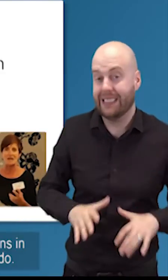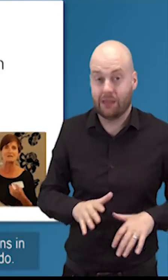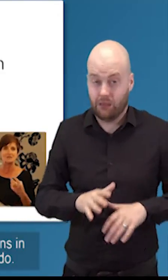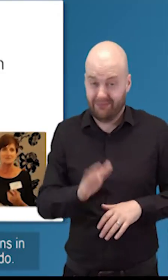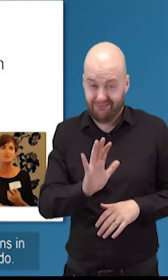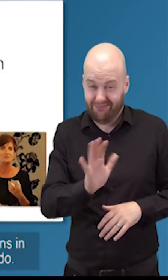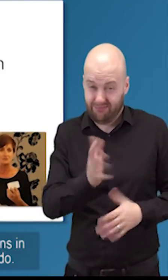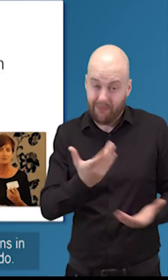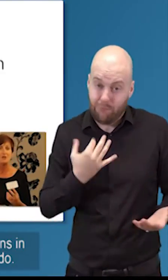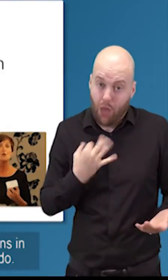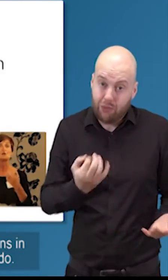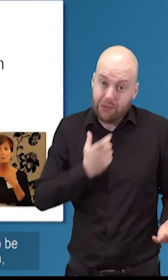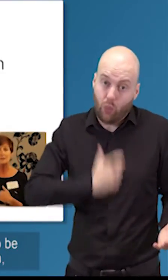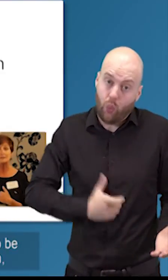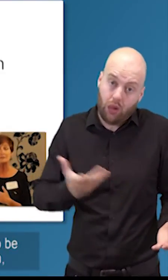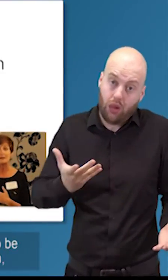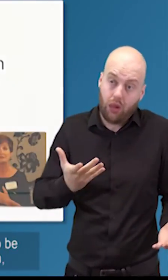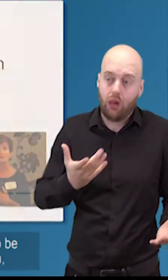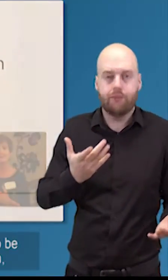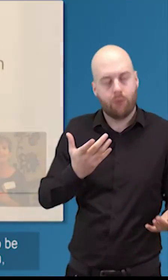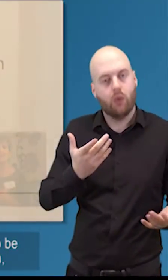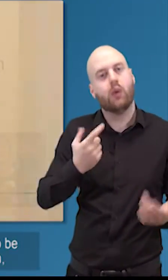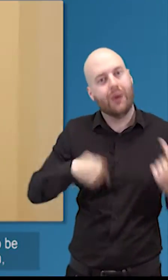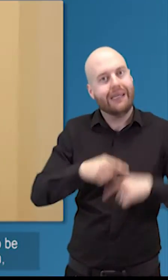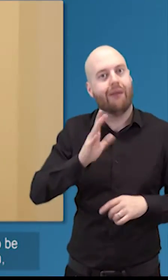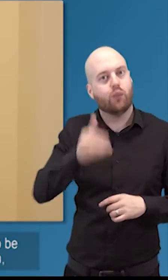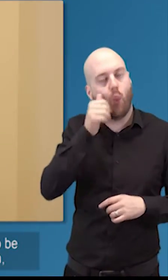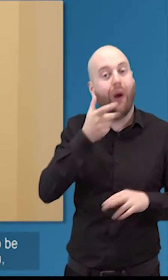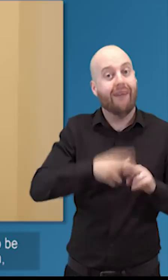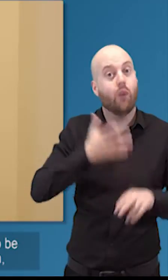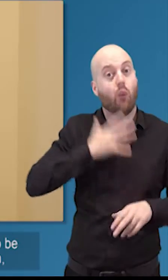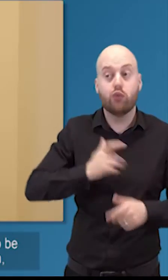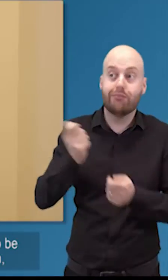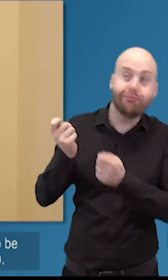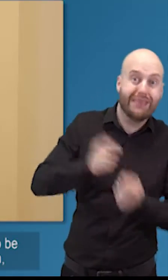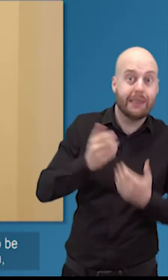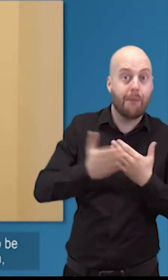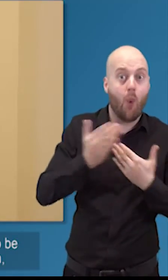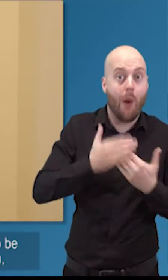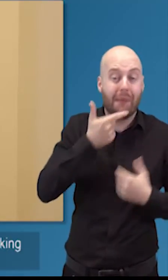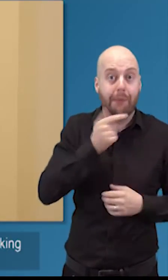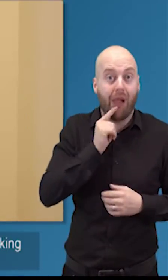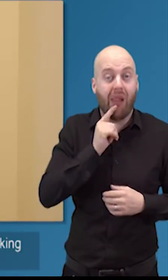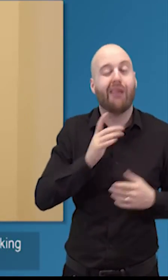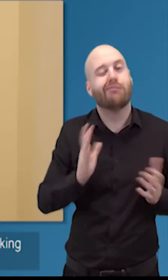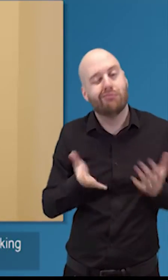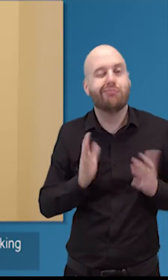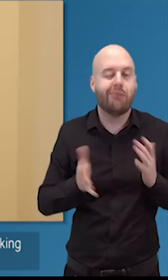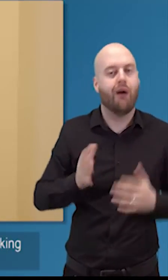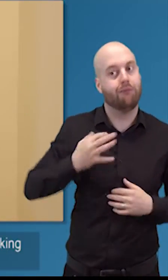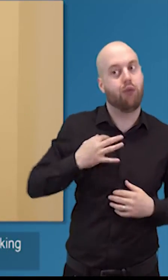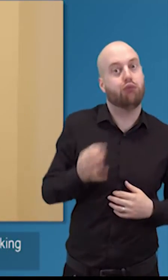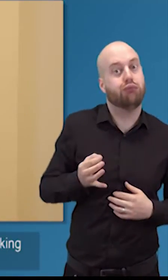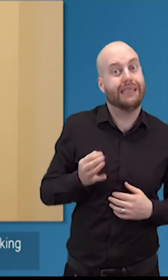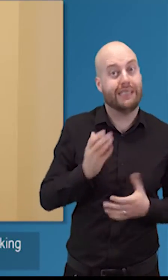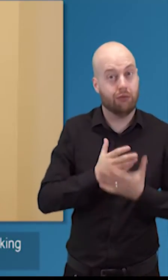asking charity trustees to do so we need to be mindful of that and we need to be mindful that if we want to bring more people in we need to be conscious